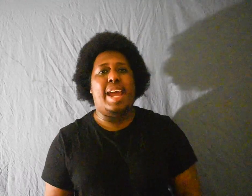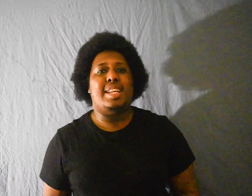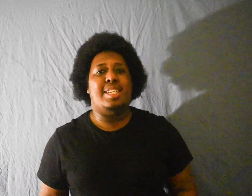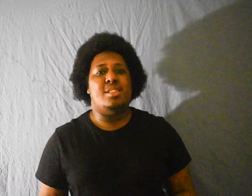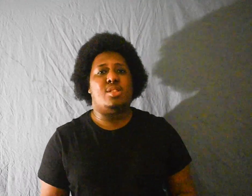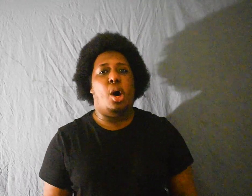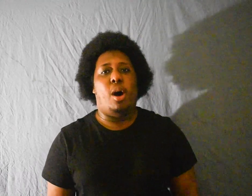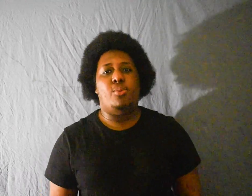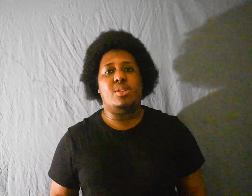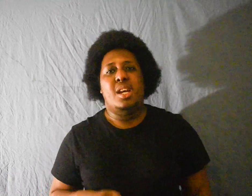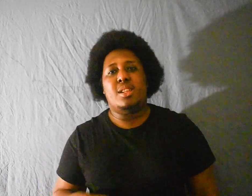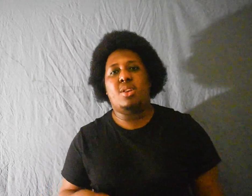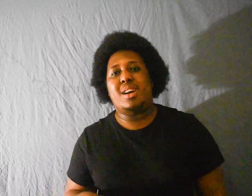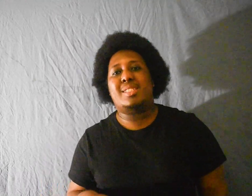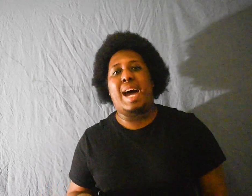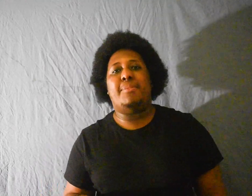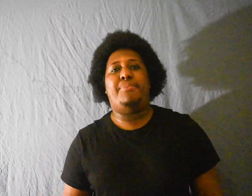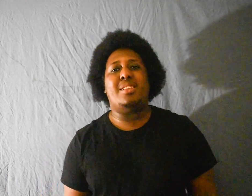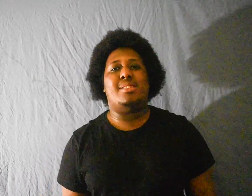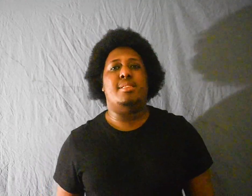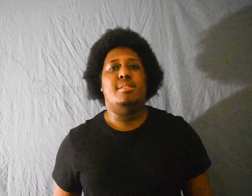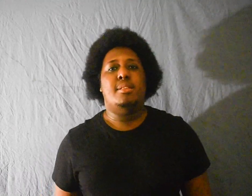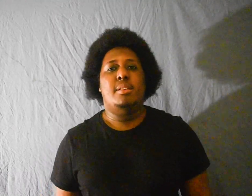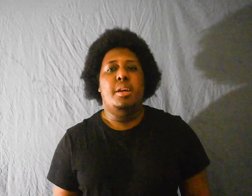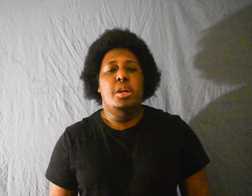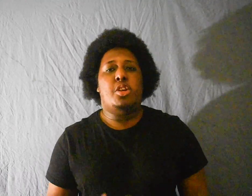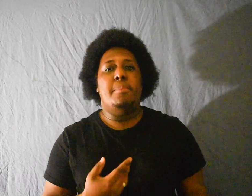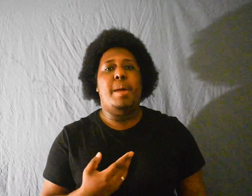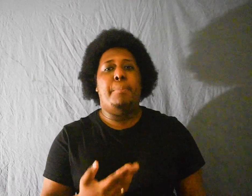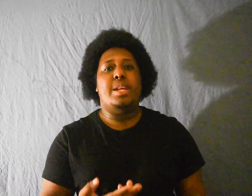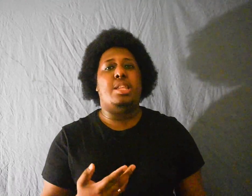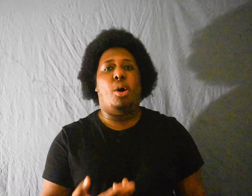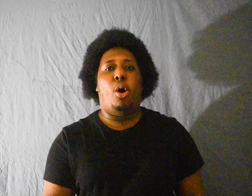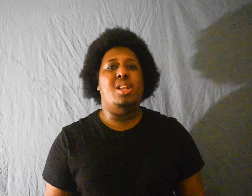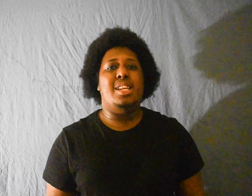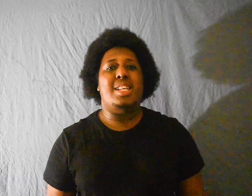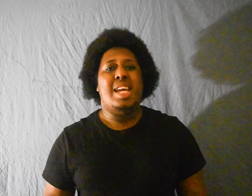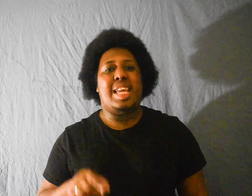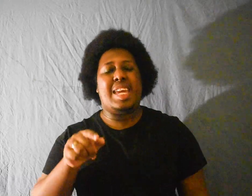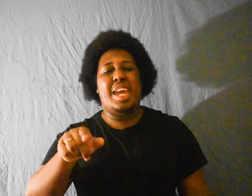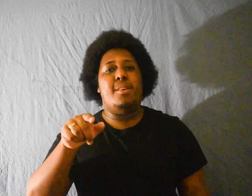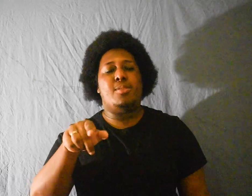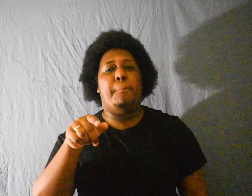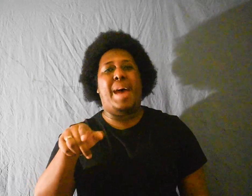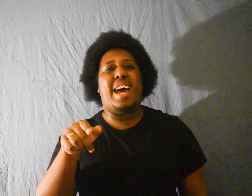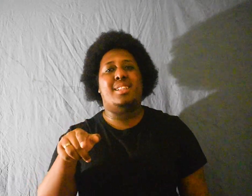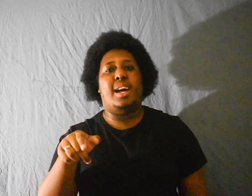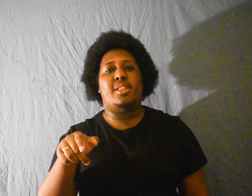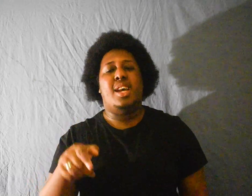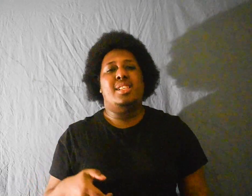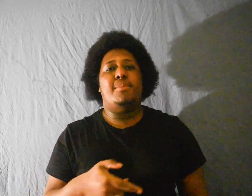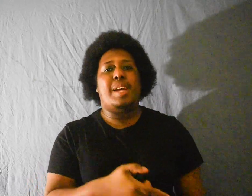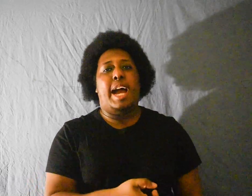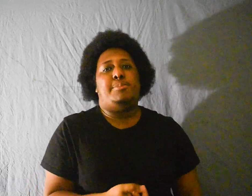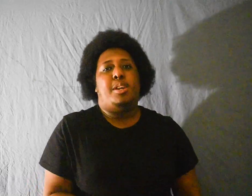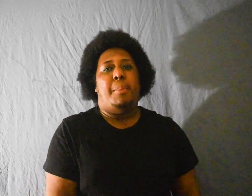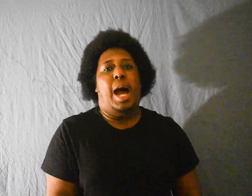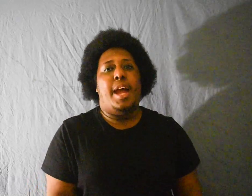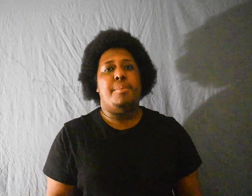Anakin and Star Wars The dark side infested Good men put their all in They get hit with a backlash Some guys become Iron